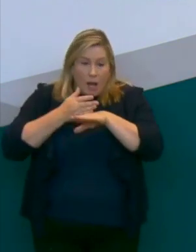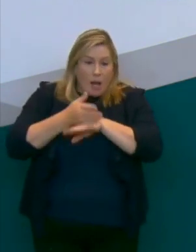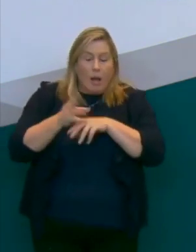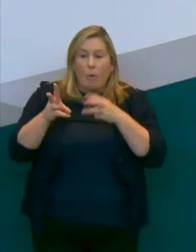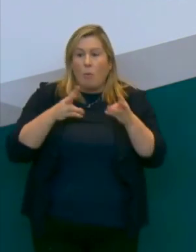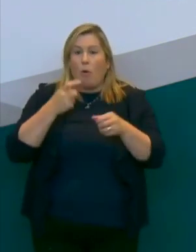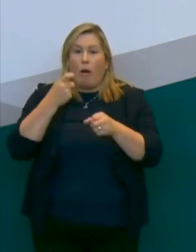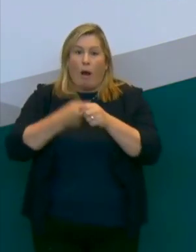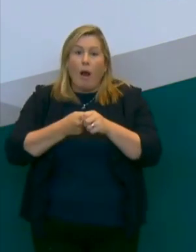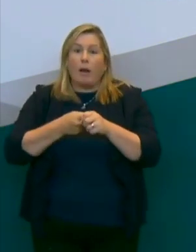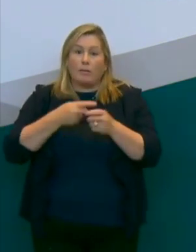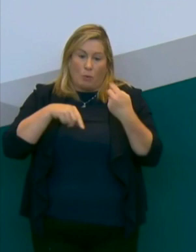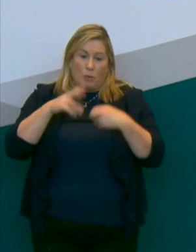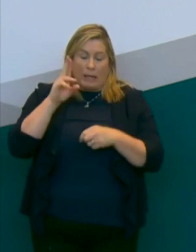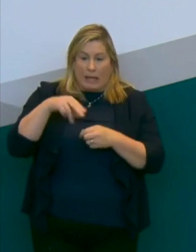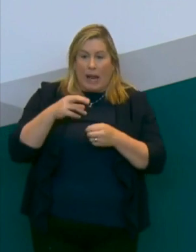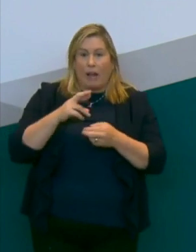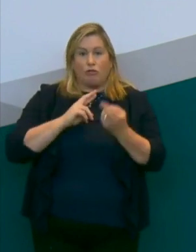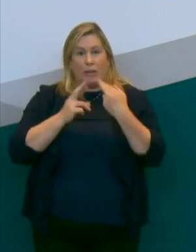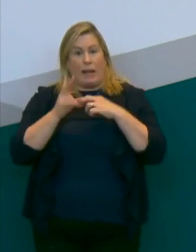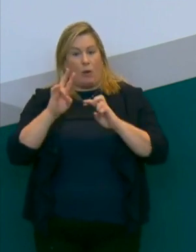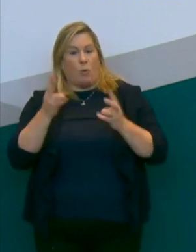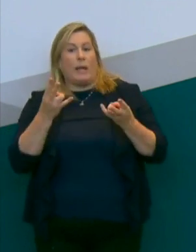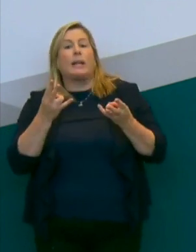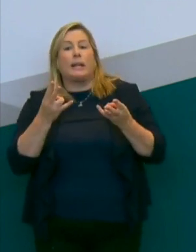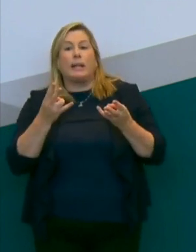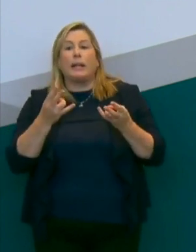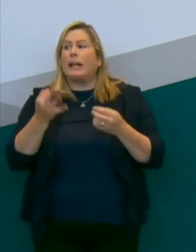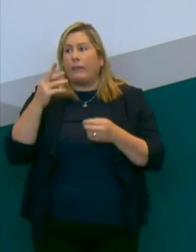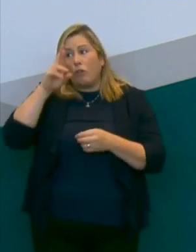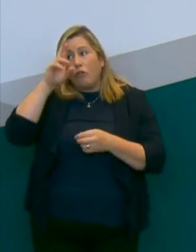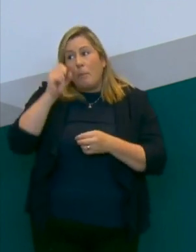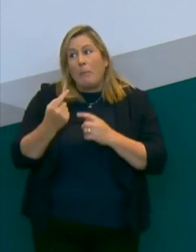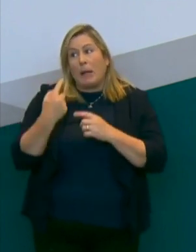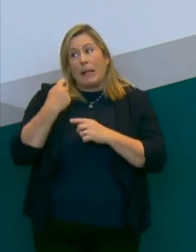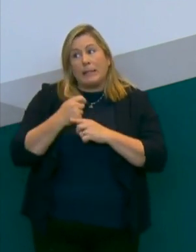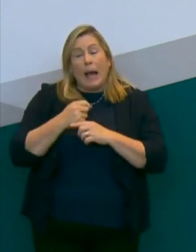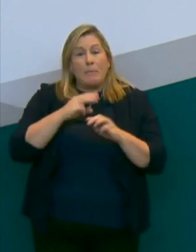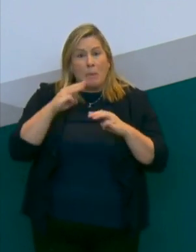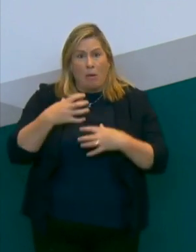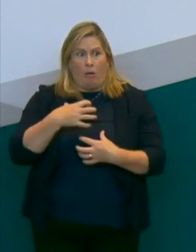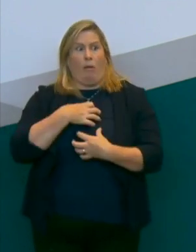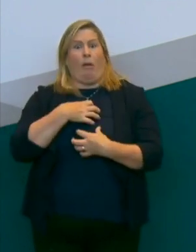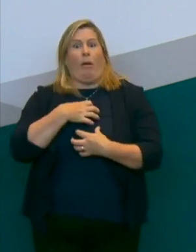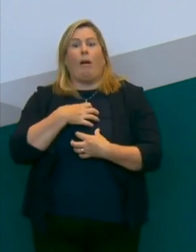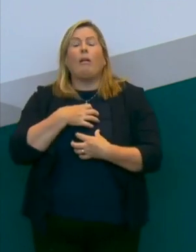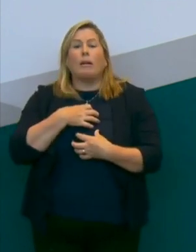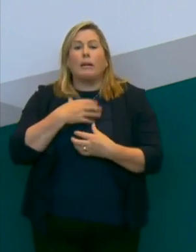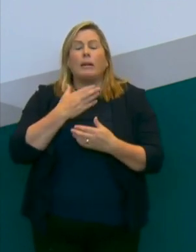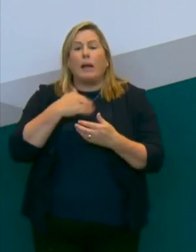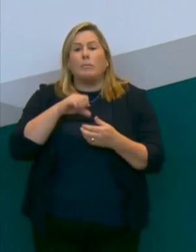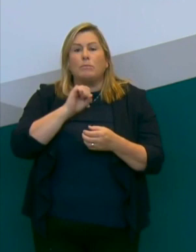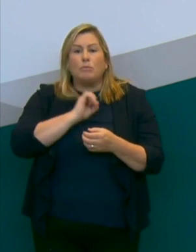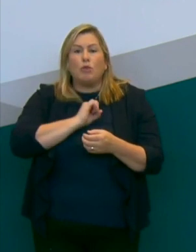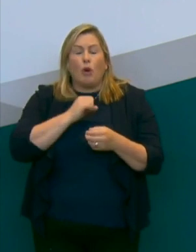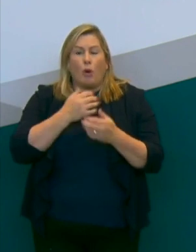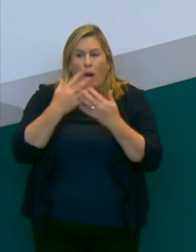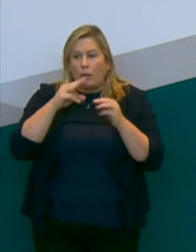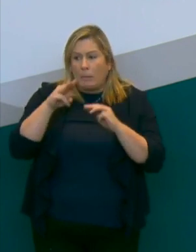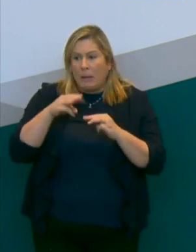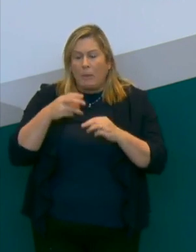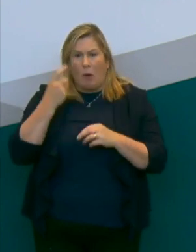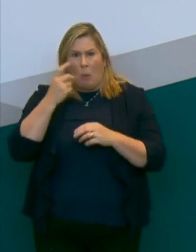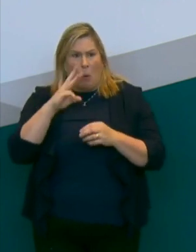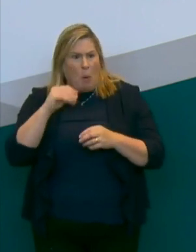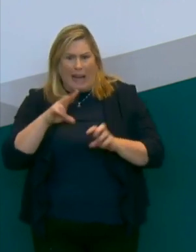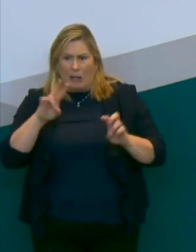react quickly, that we put the measures in place and if you recall at the time it came as a shock to people and I'm sure many people were wondering why we were moving